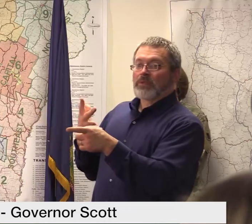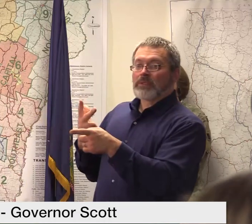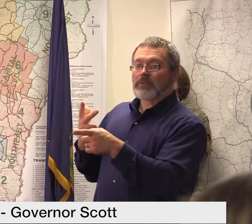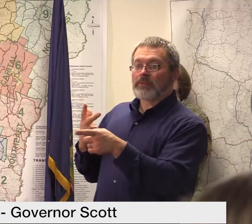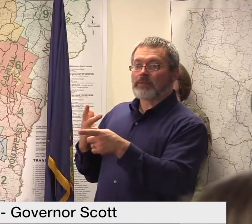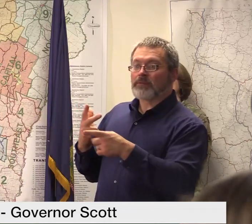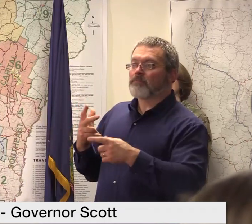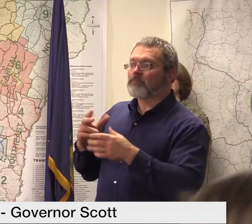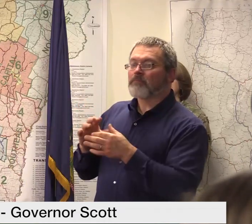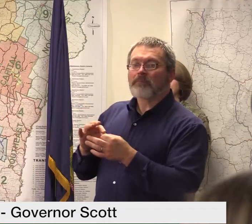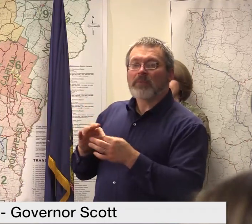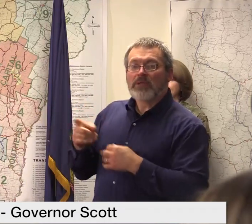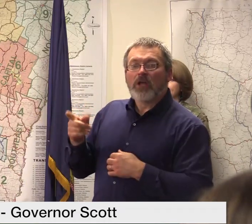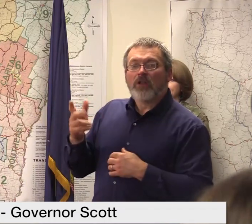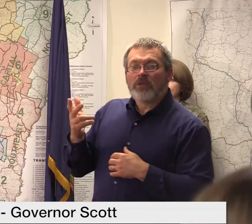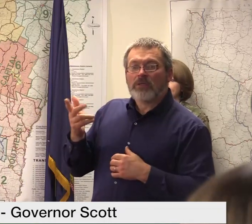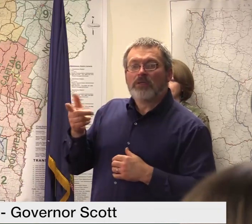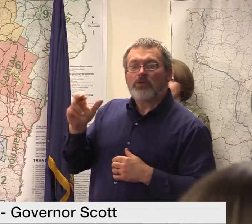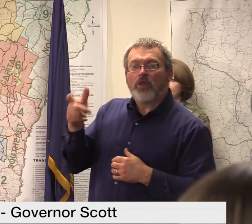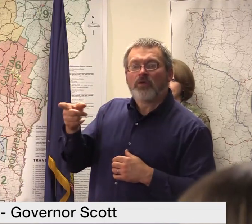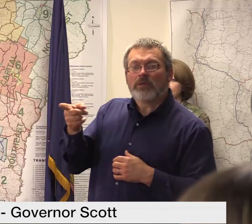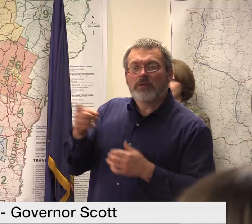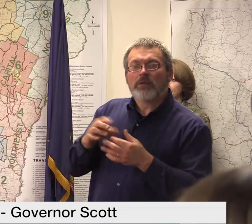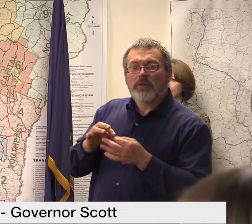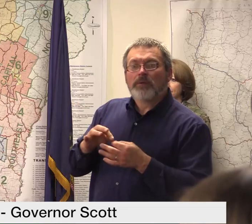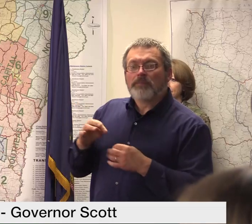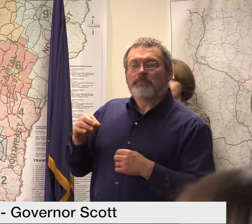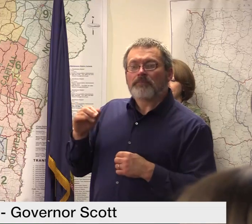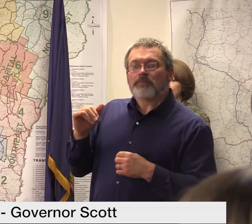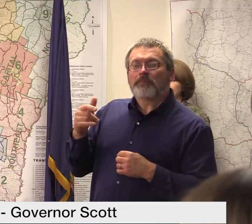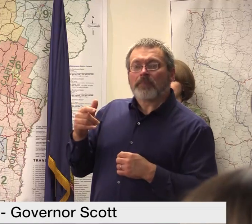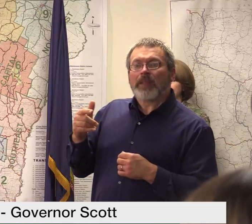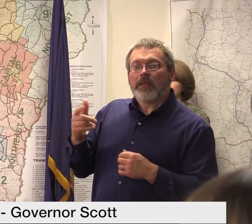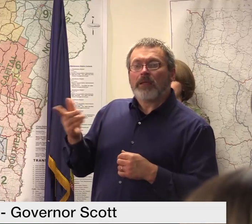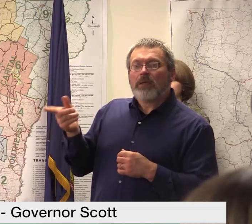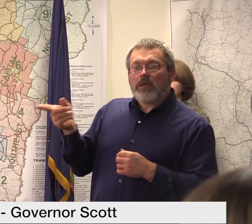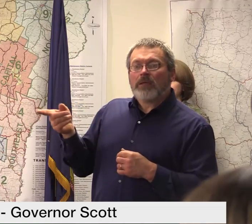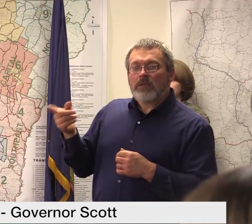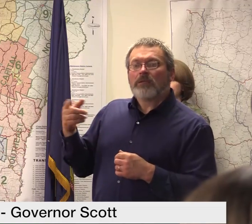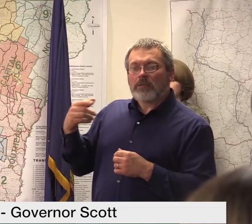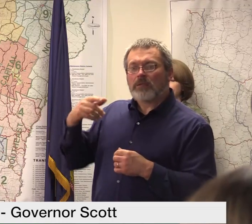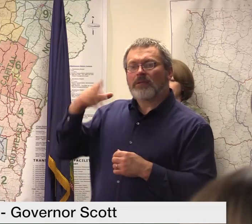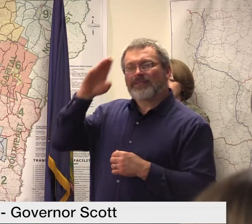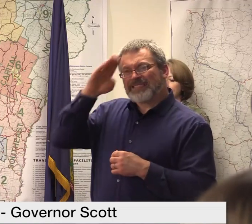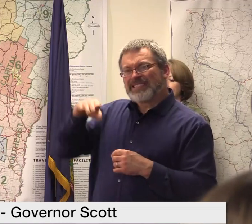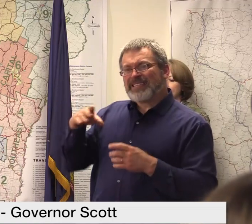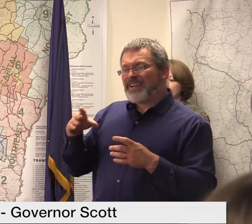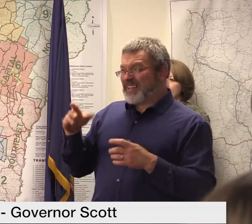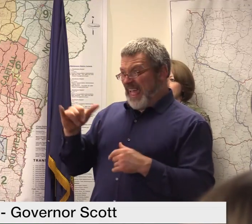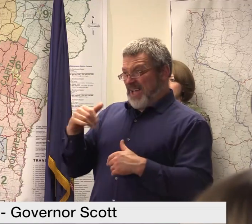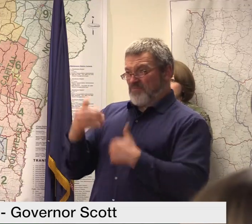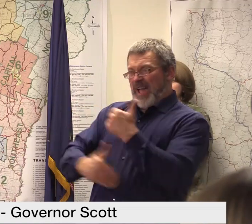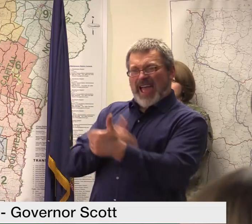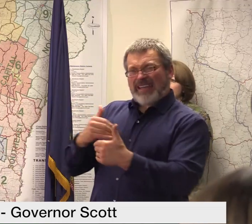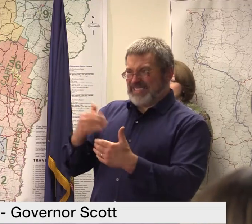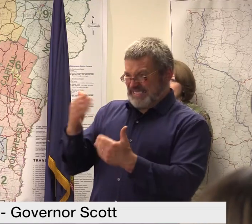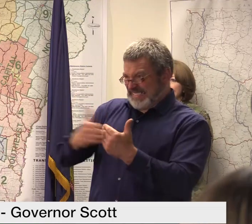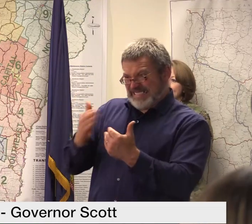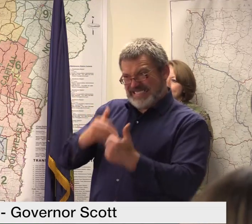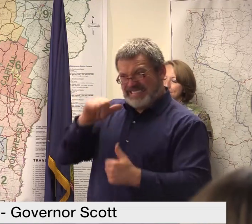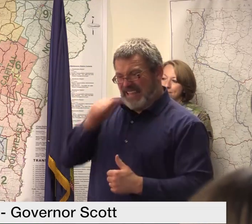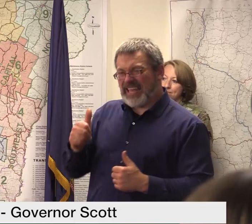sometimes quite a long way to Yeah I mean there may be some frustration there but put yourself in